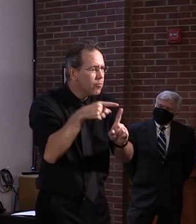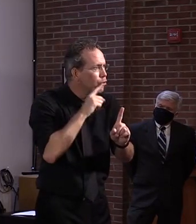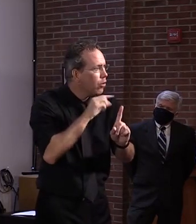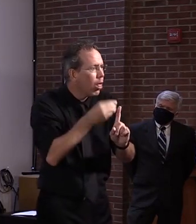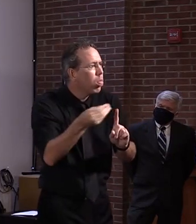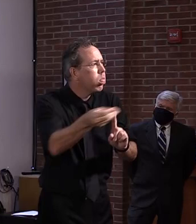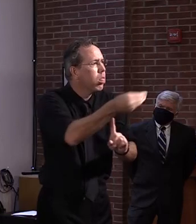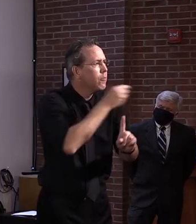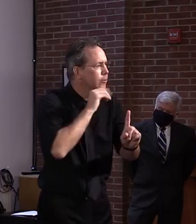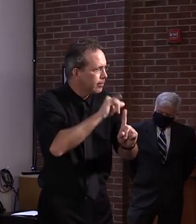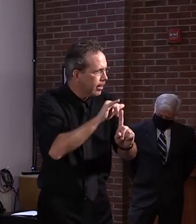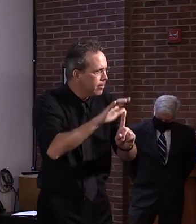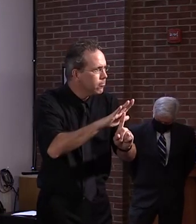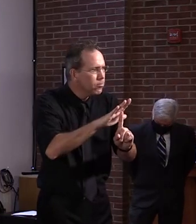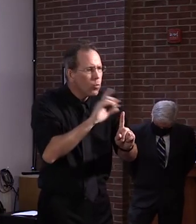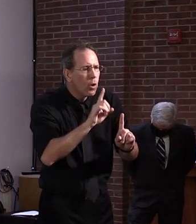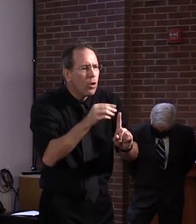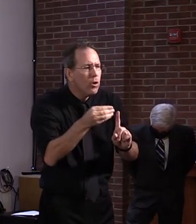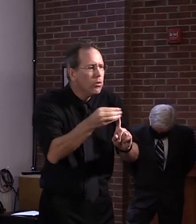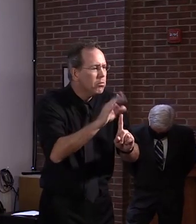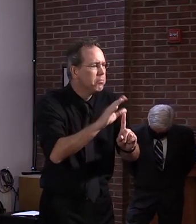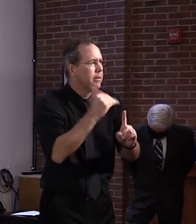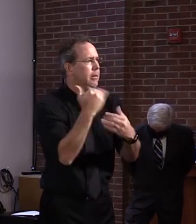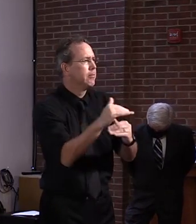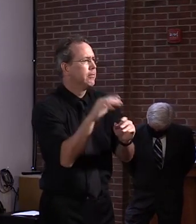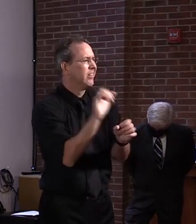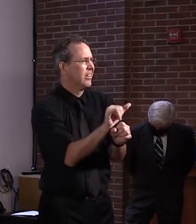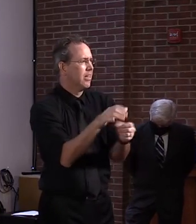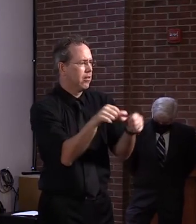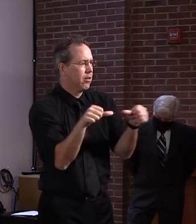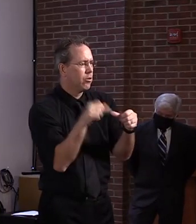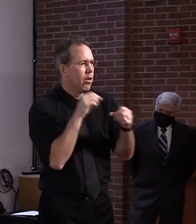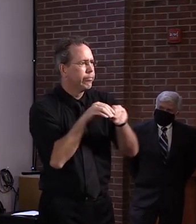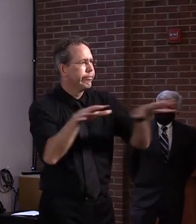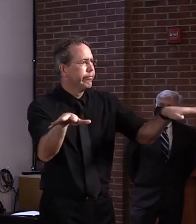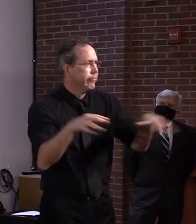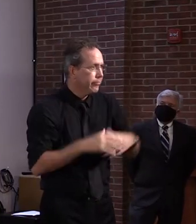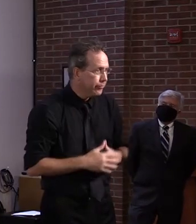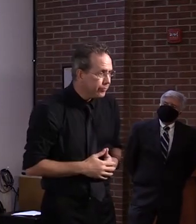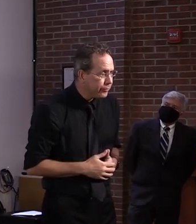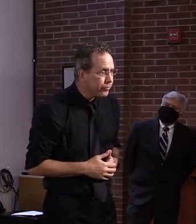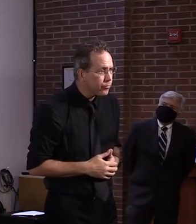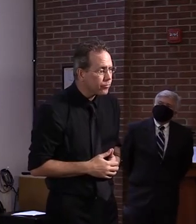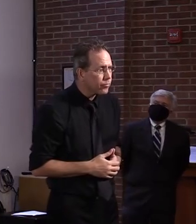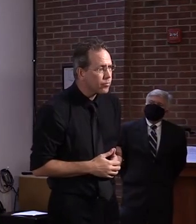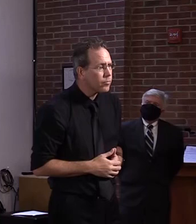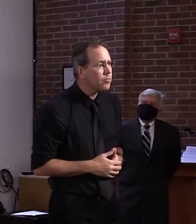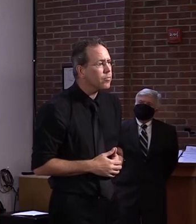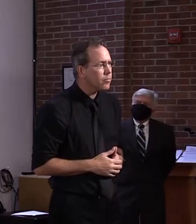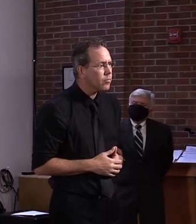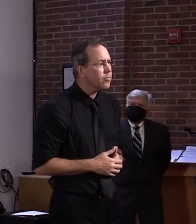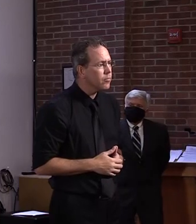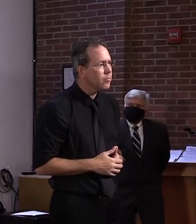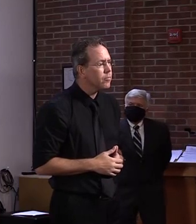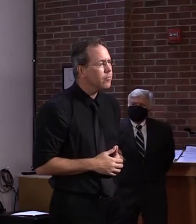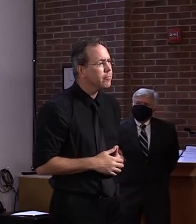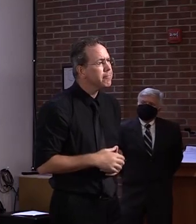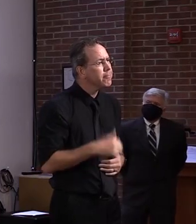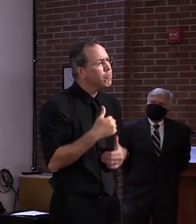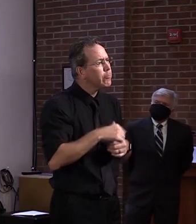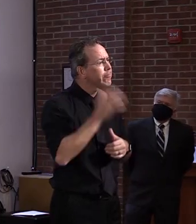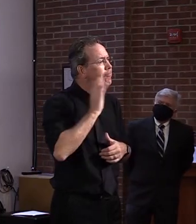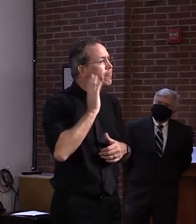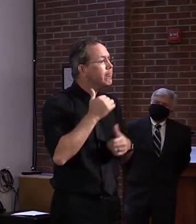very early in the, uh, pandemic, before schools had closed, uh, how much activity on social media, um,